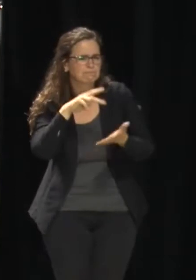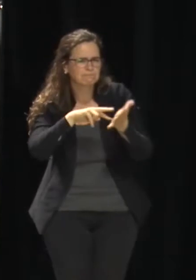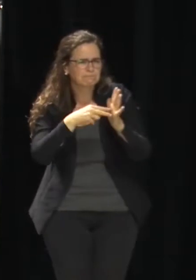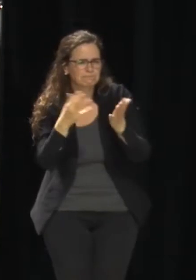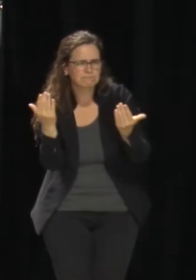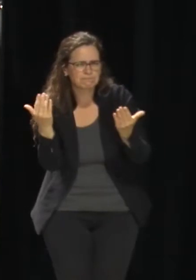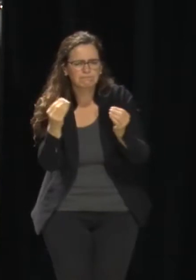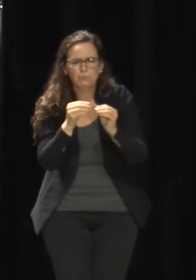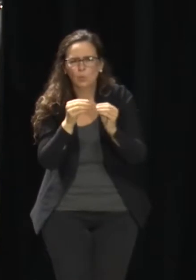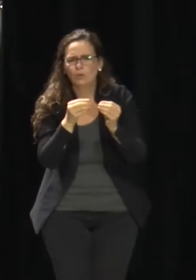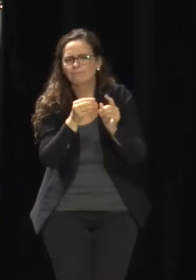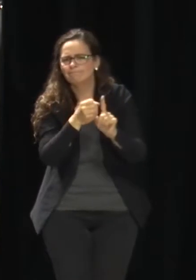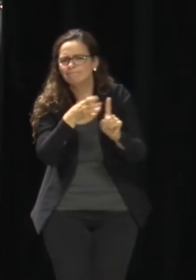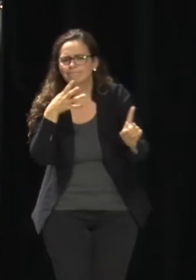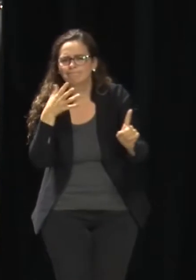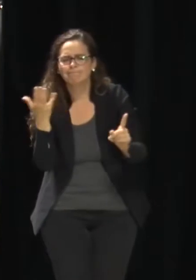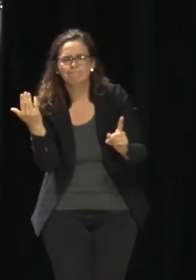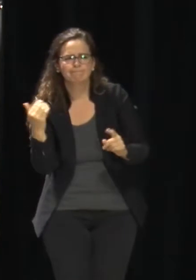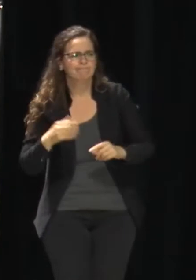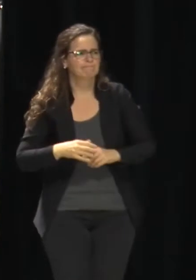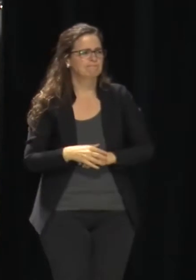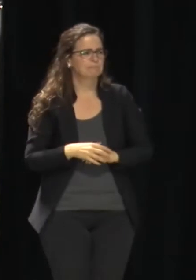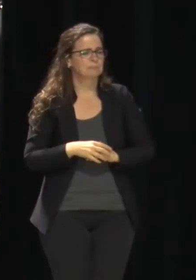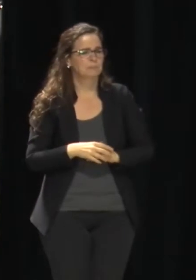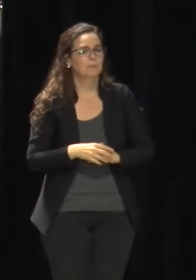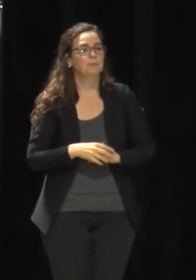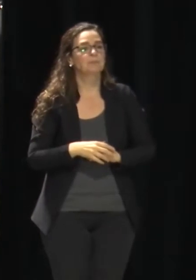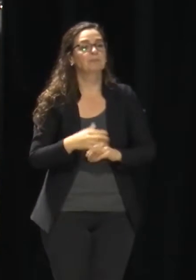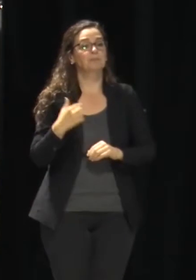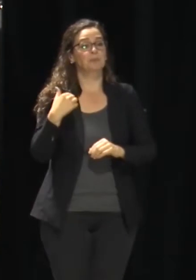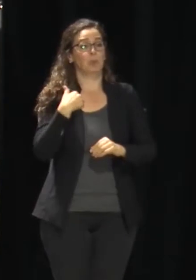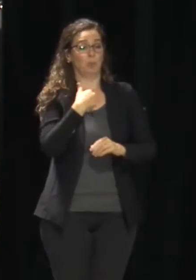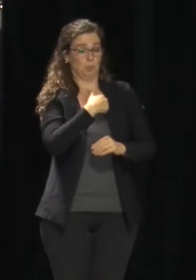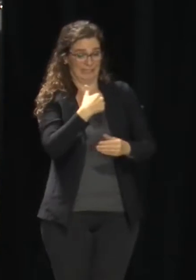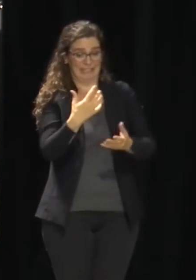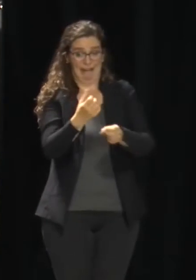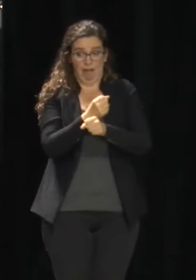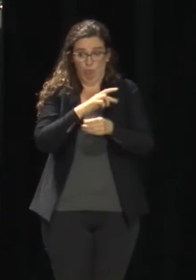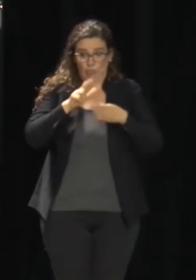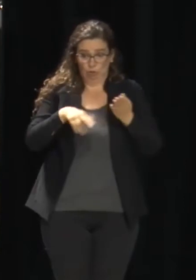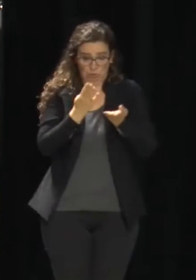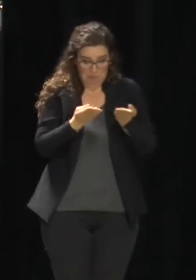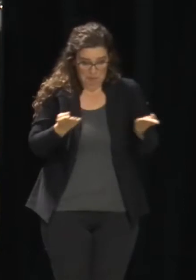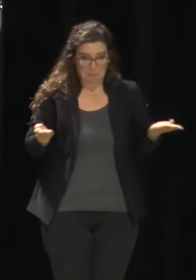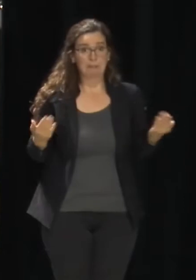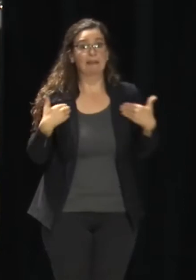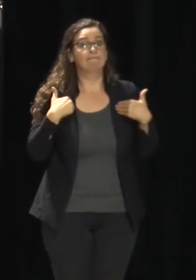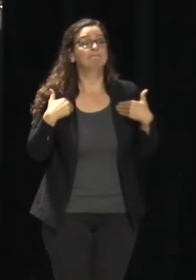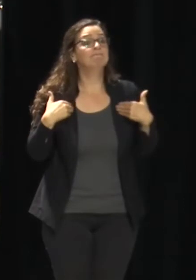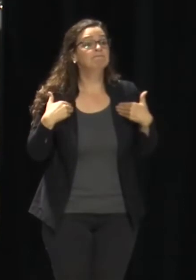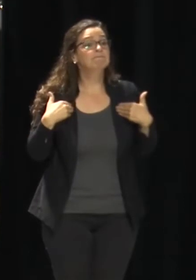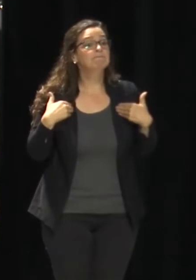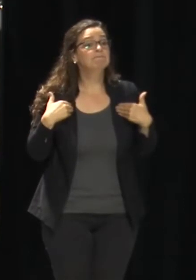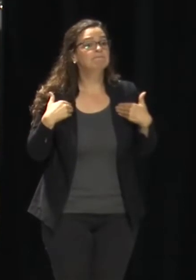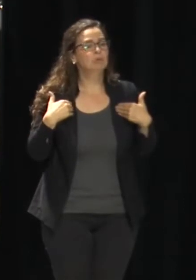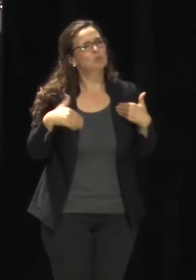Yeah, so as far as obtaining results, that's one of the challenges.